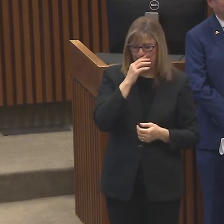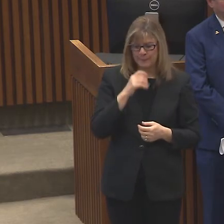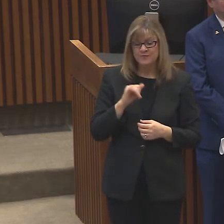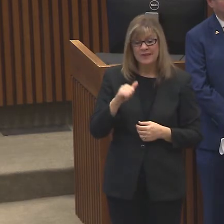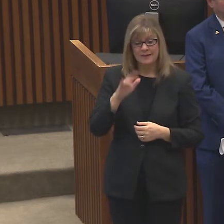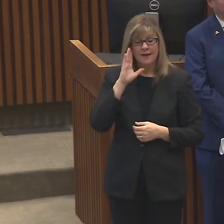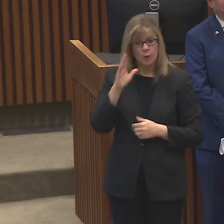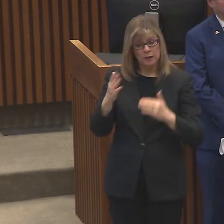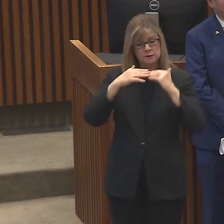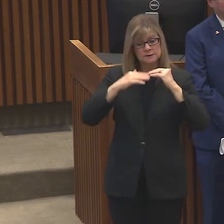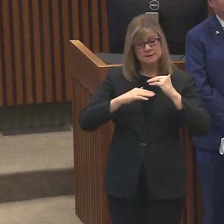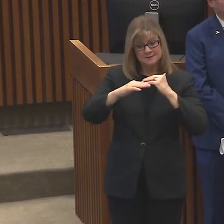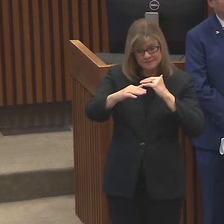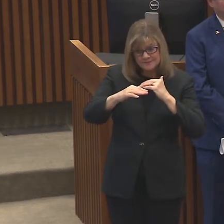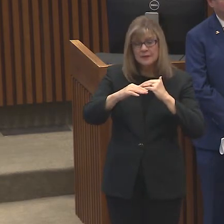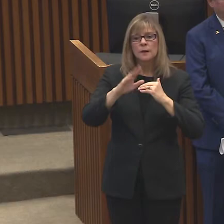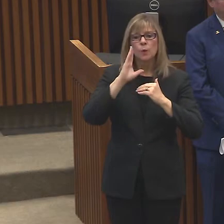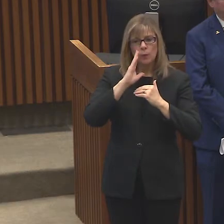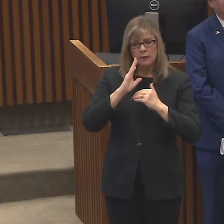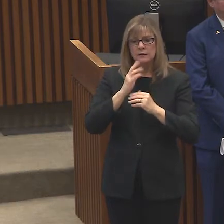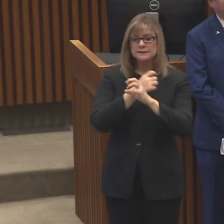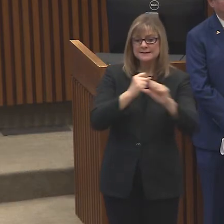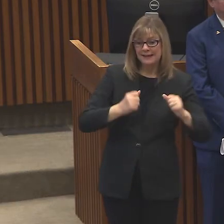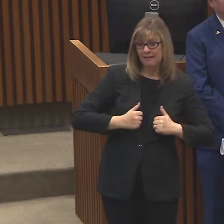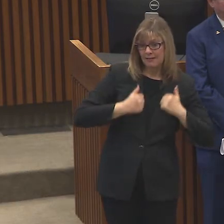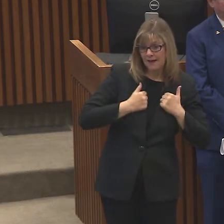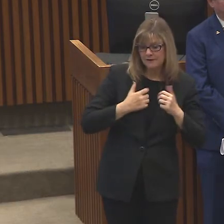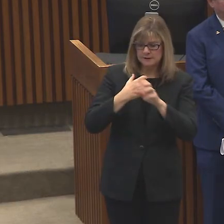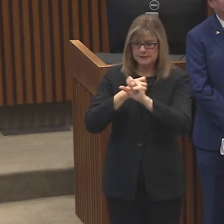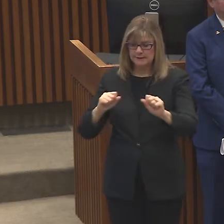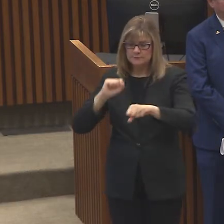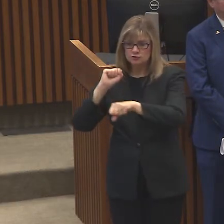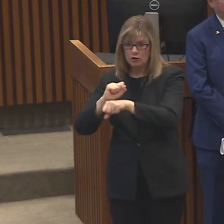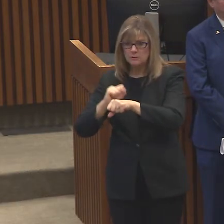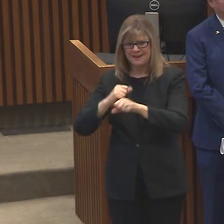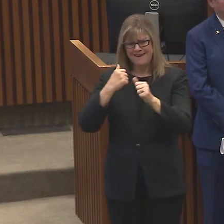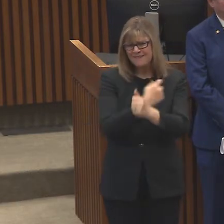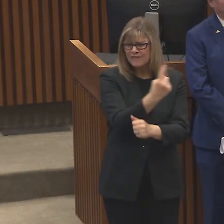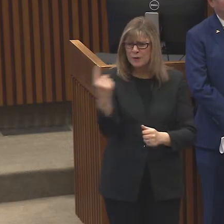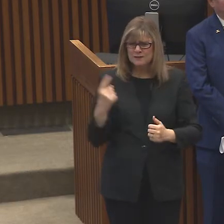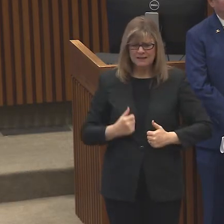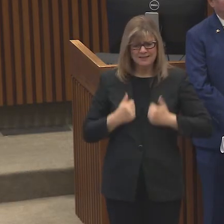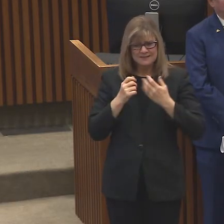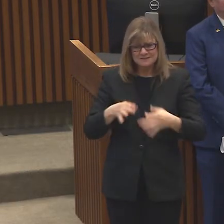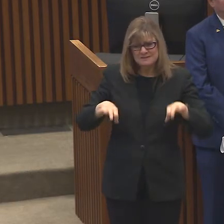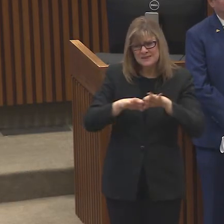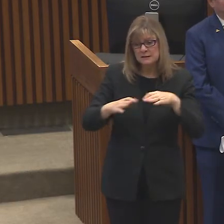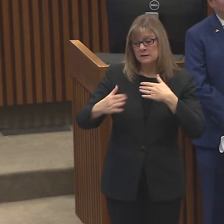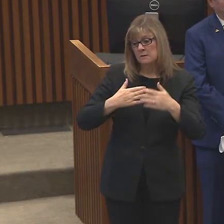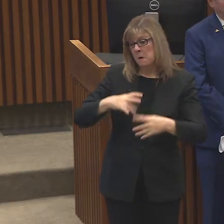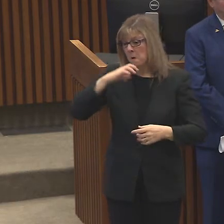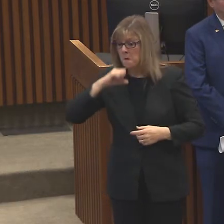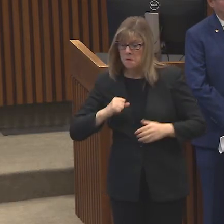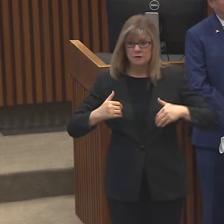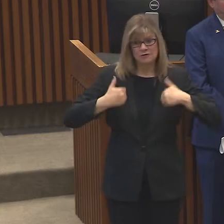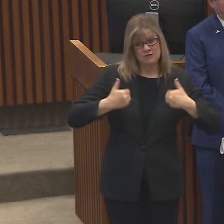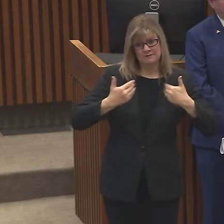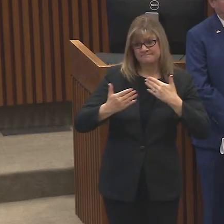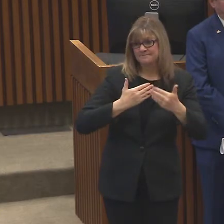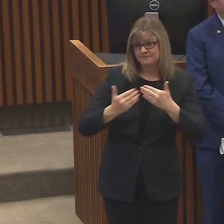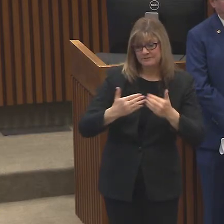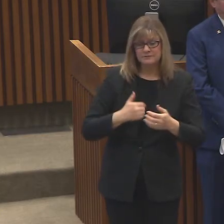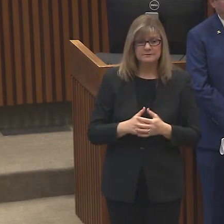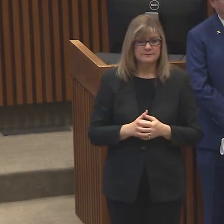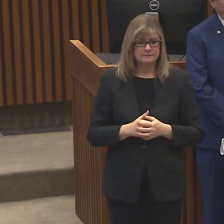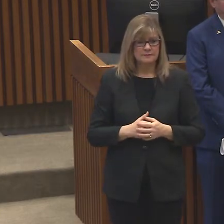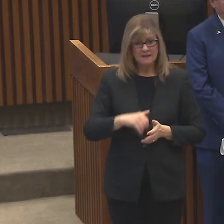and save jobs and everyone's life matters, no matter how old or how young you are. I